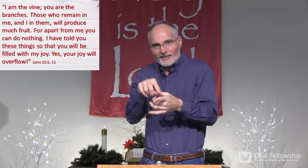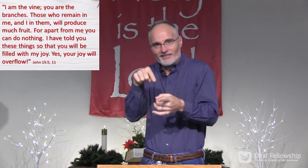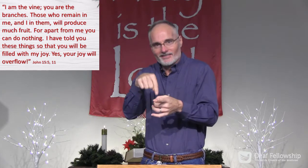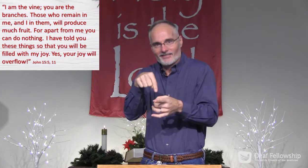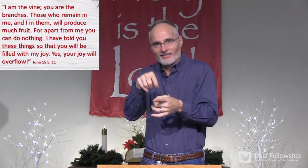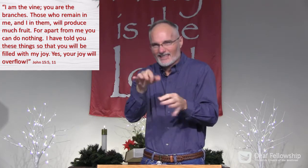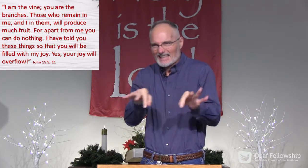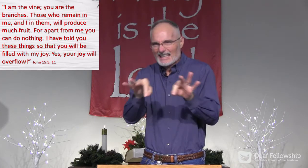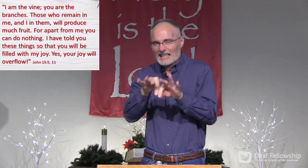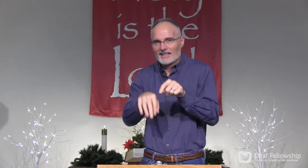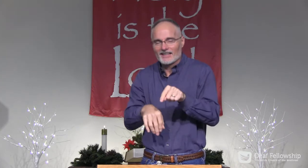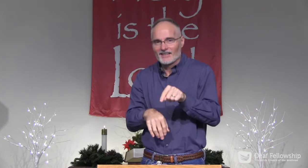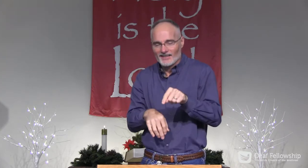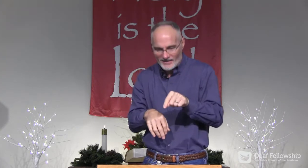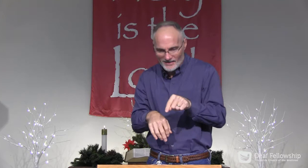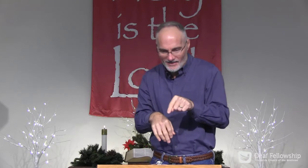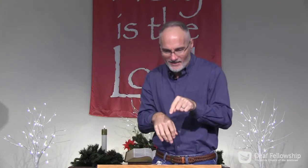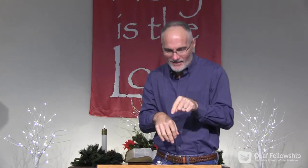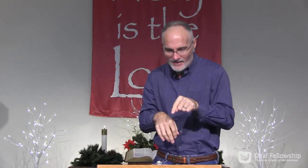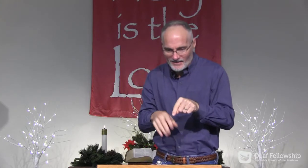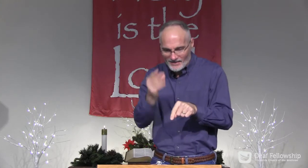So that connection there is critical.